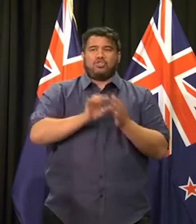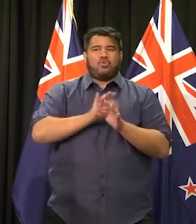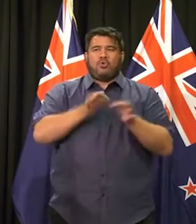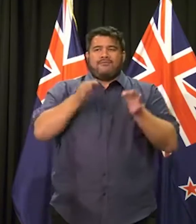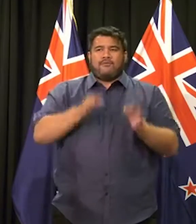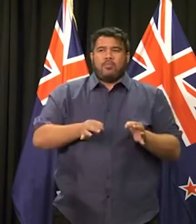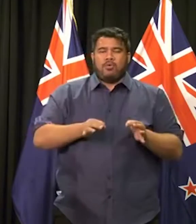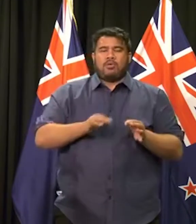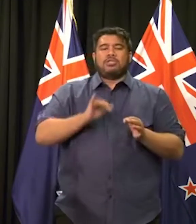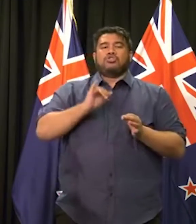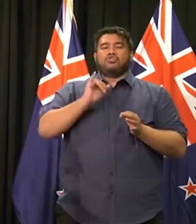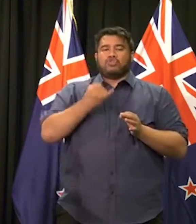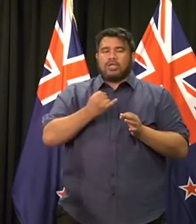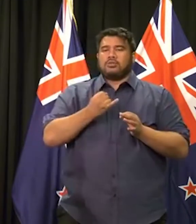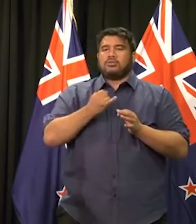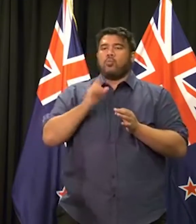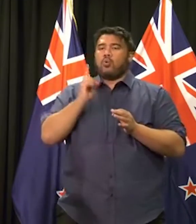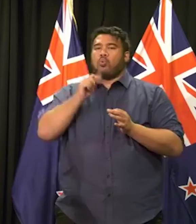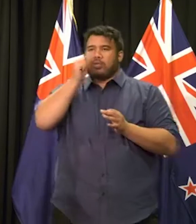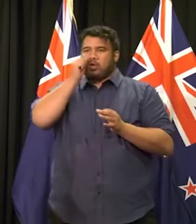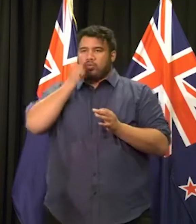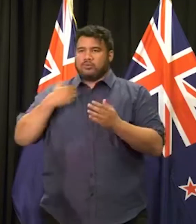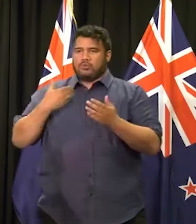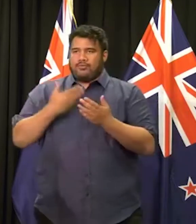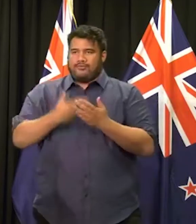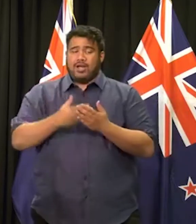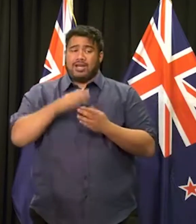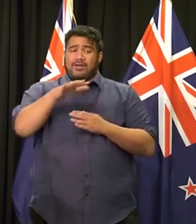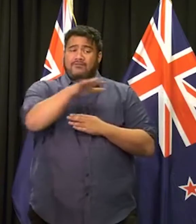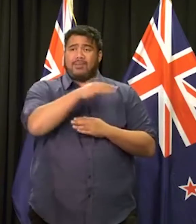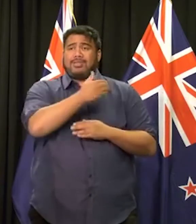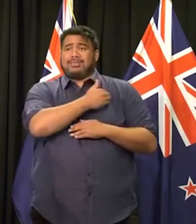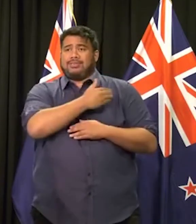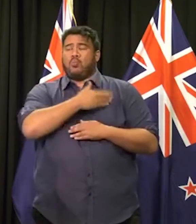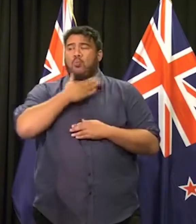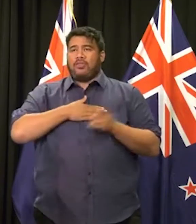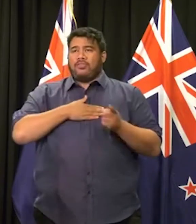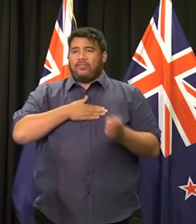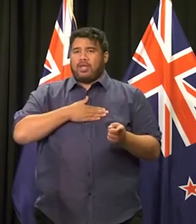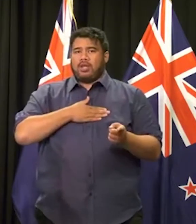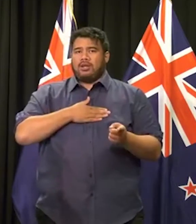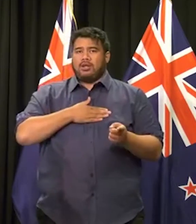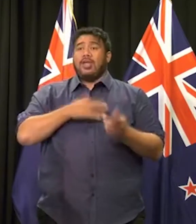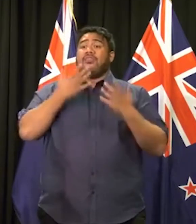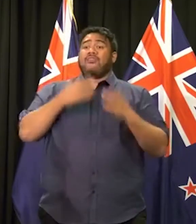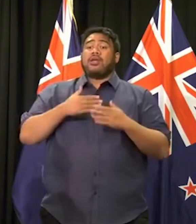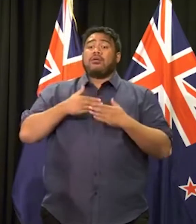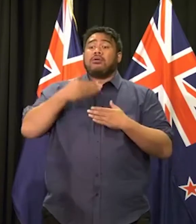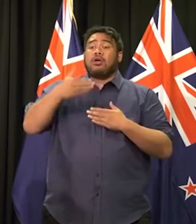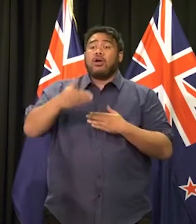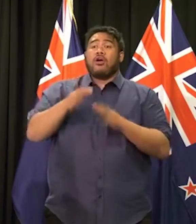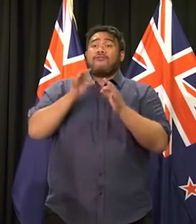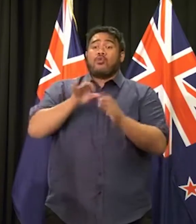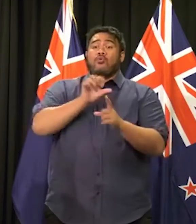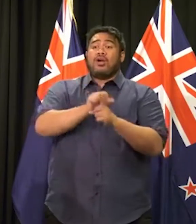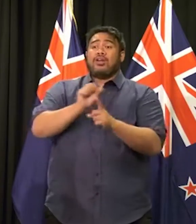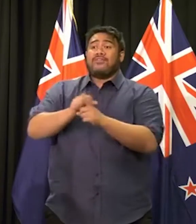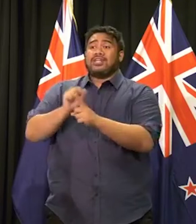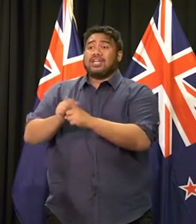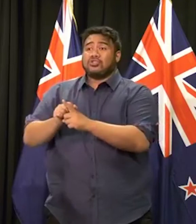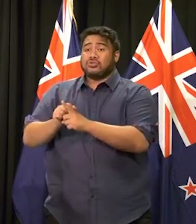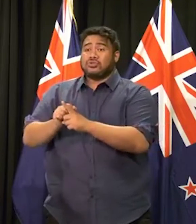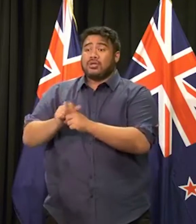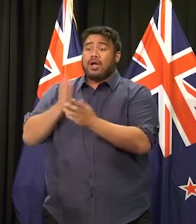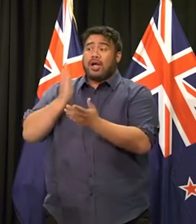Uh, it is, however, something that the families were asking for until formal identification has taken place, that list won't be released.